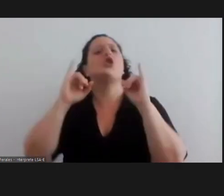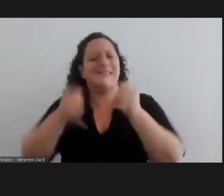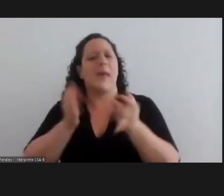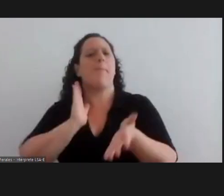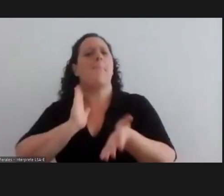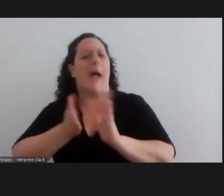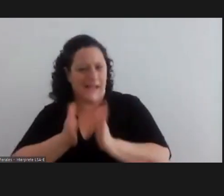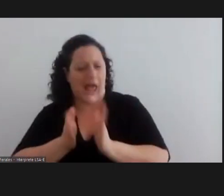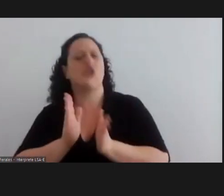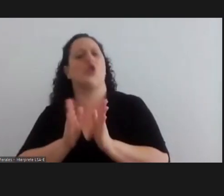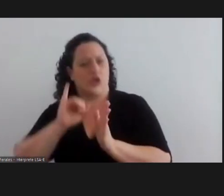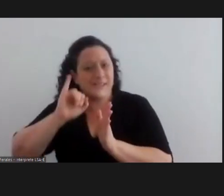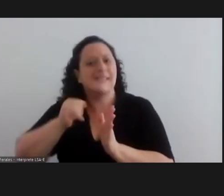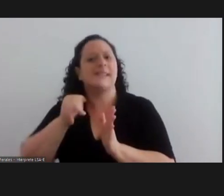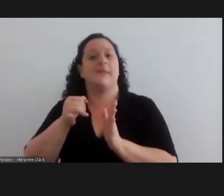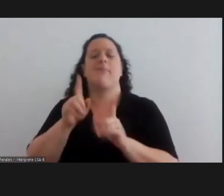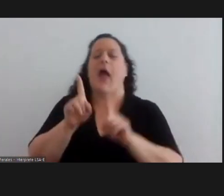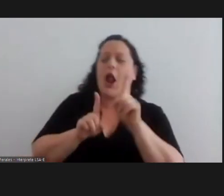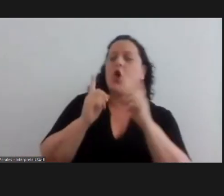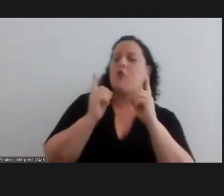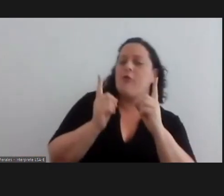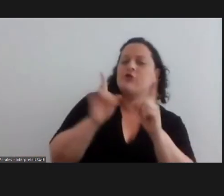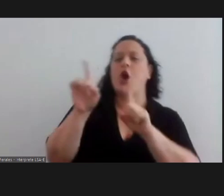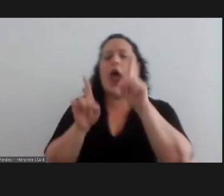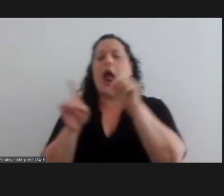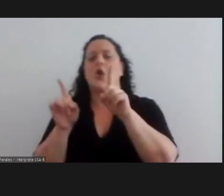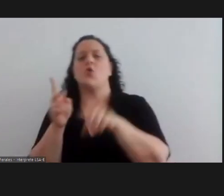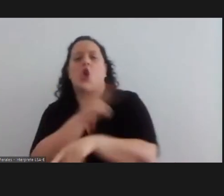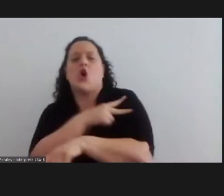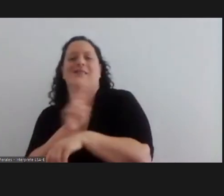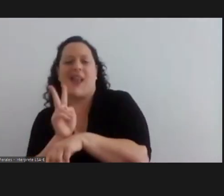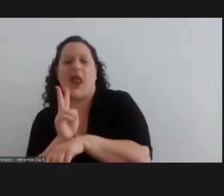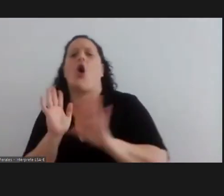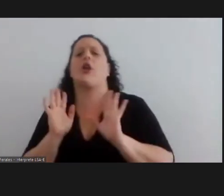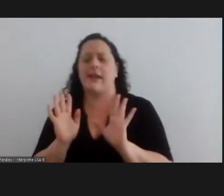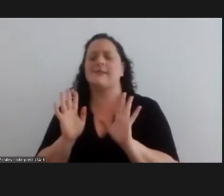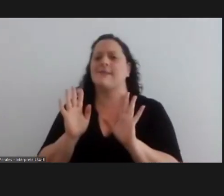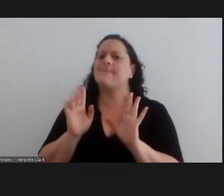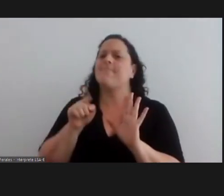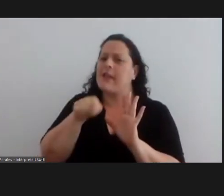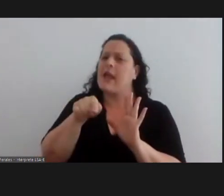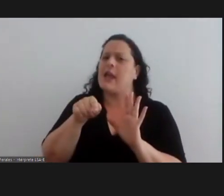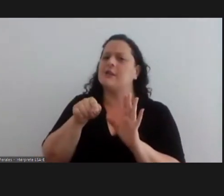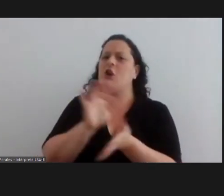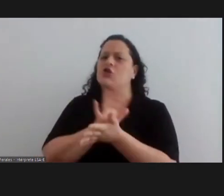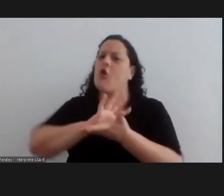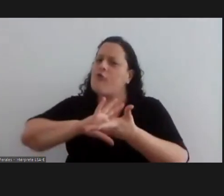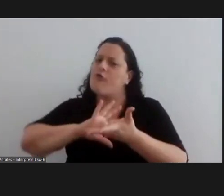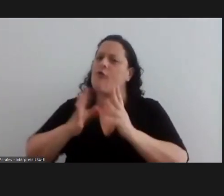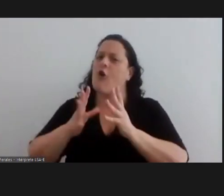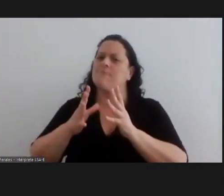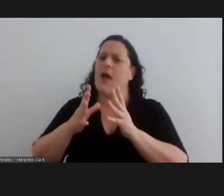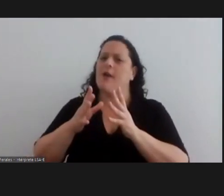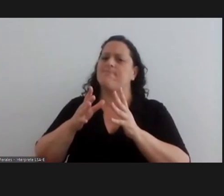lot of assault a lot of mistreatment there were many teachers that had a very